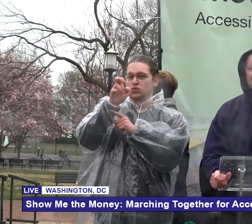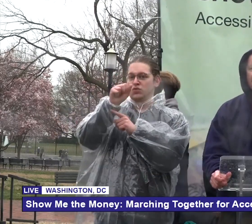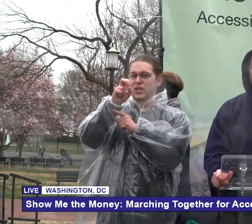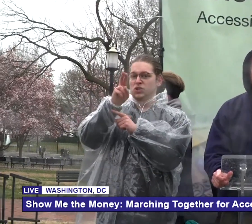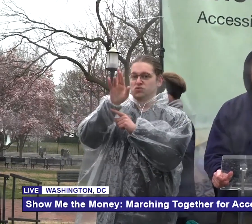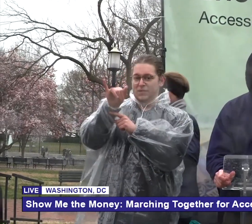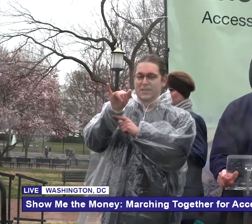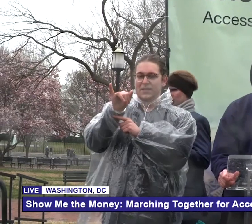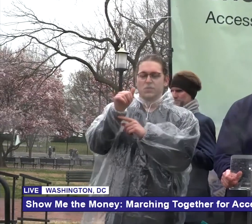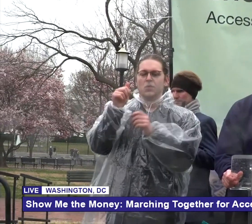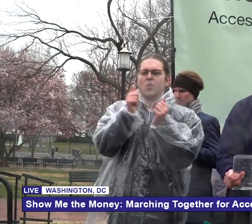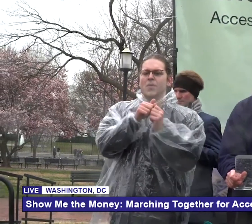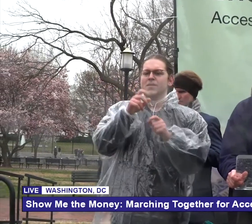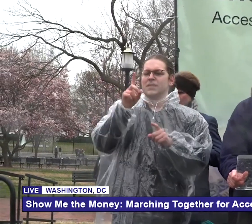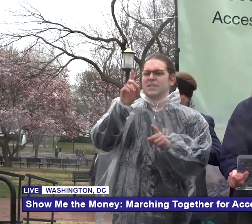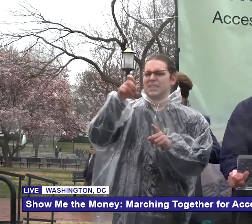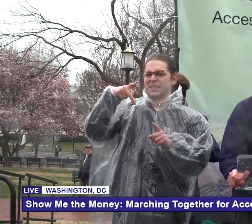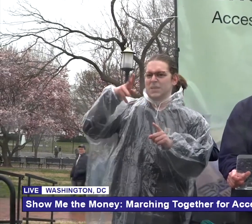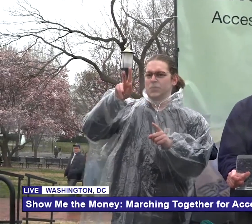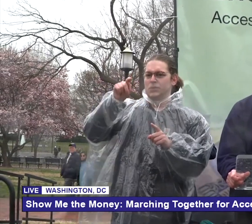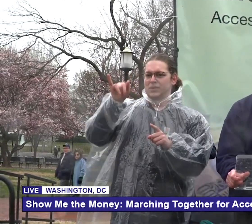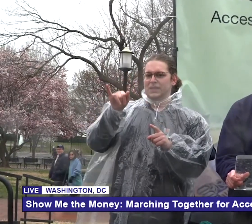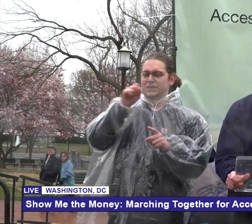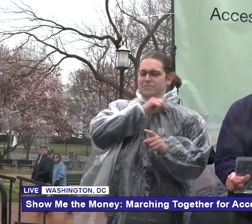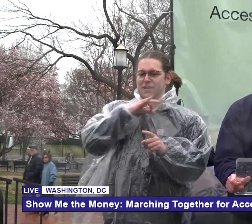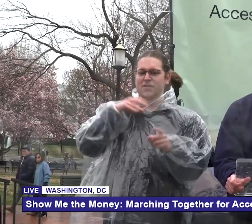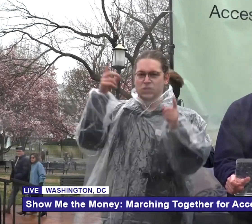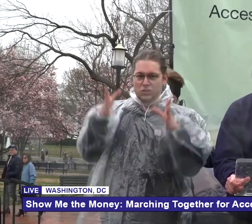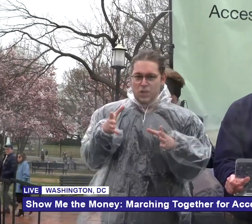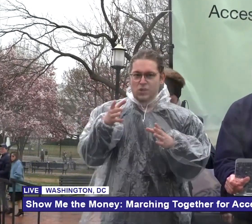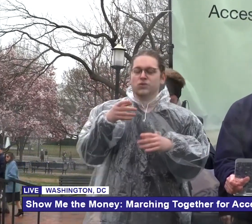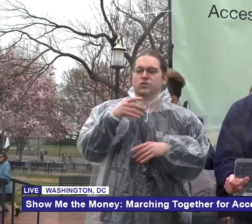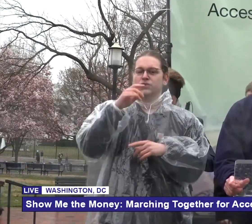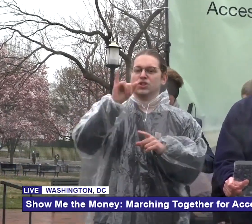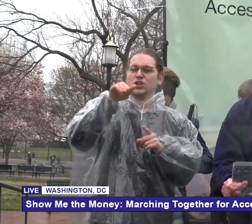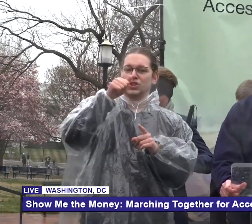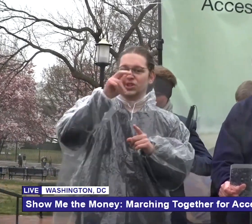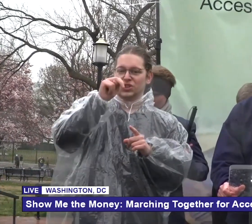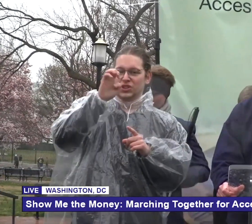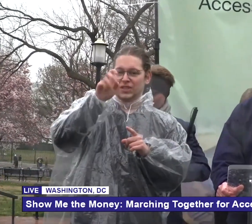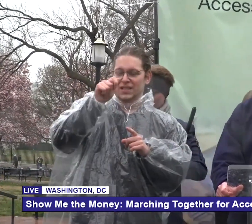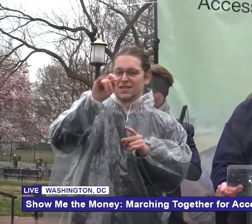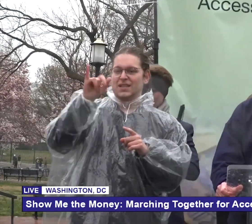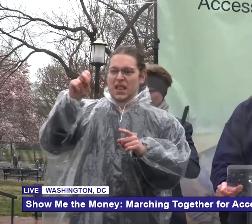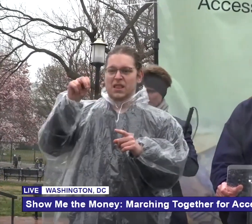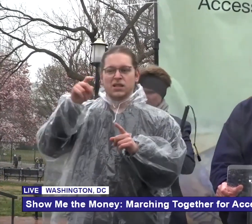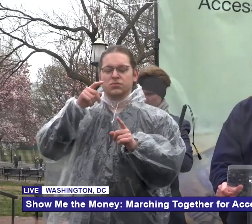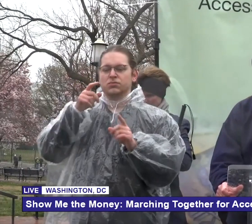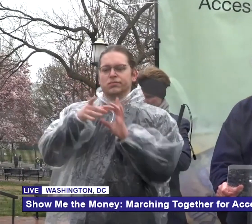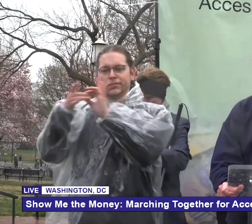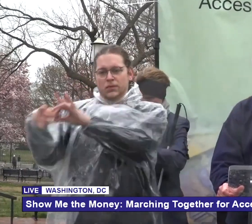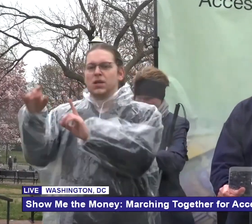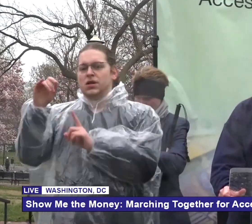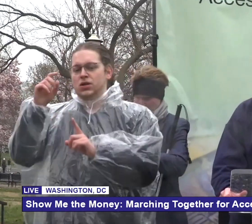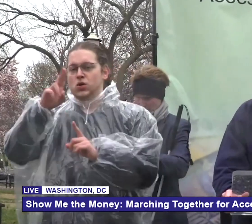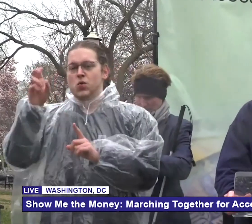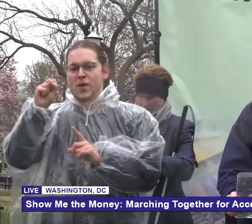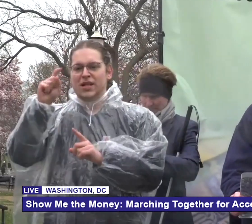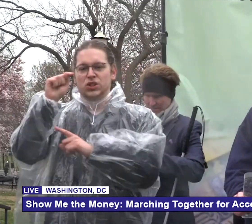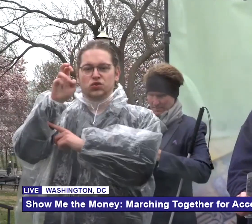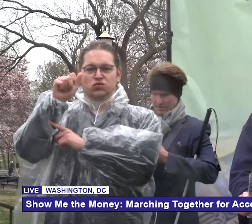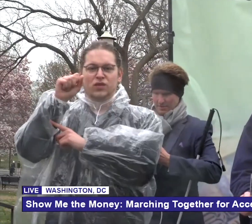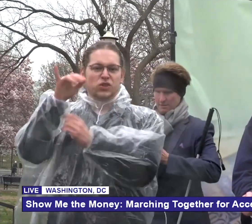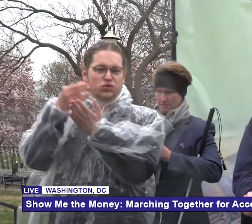with the Deputy Staff Director for Janet Yellen for the U.S. Treasury and the